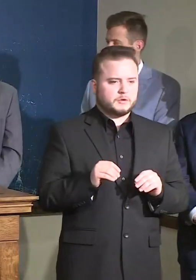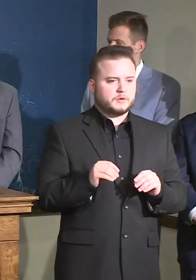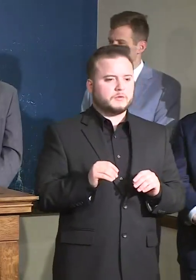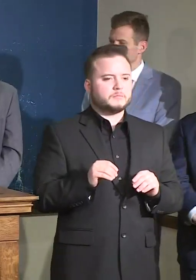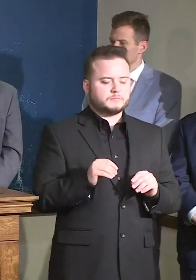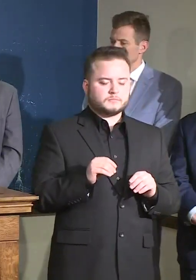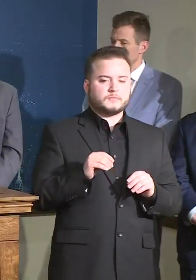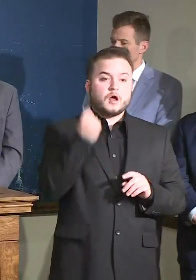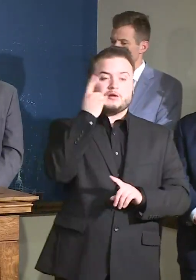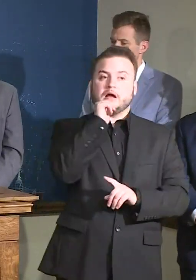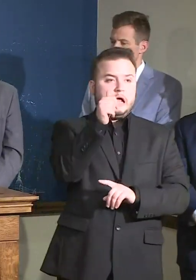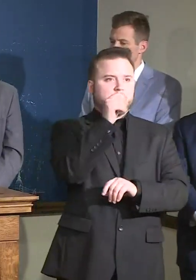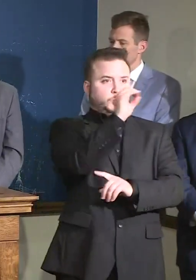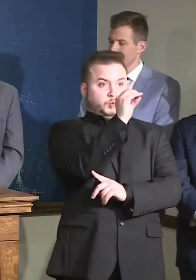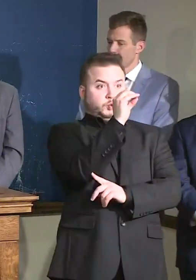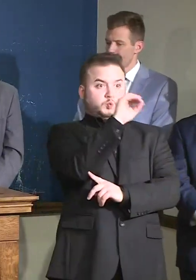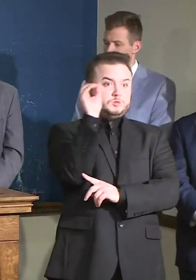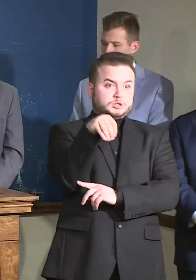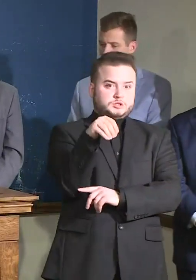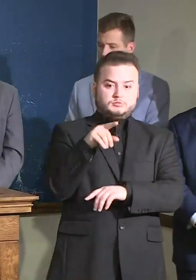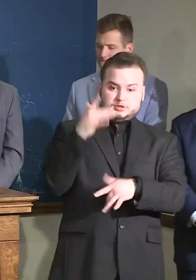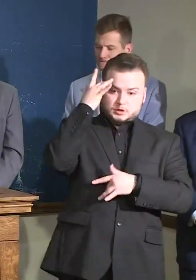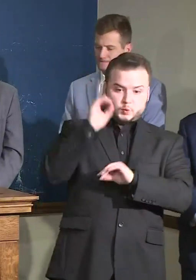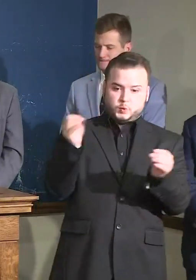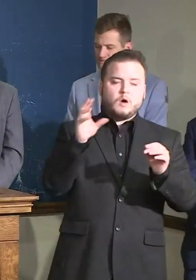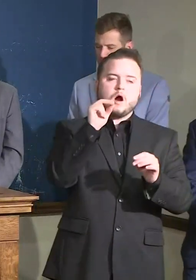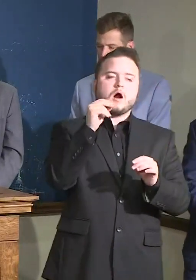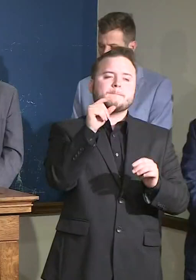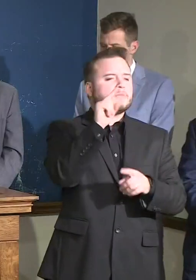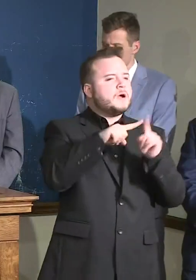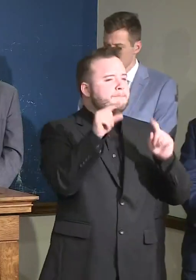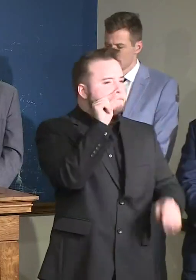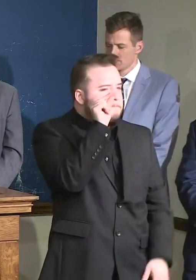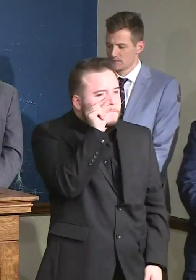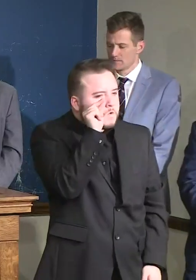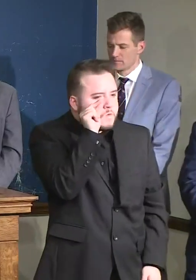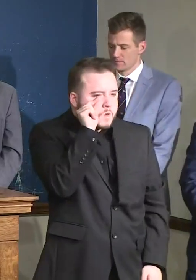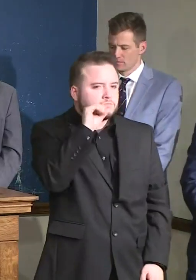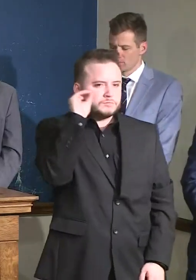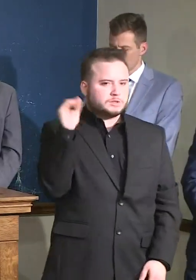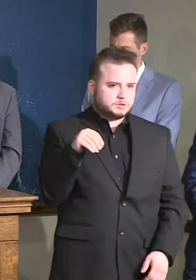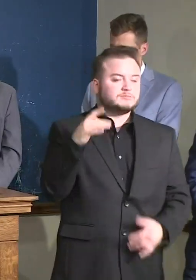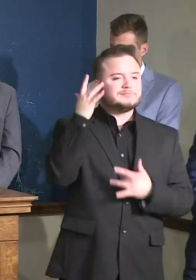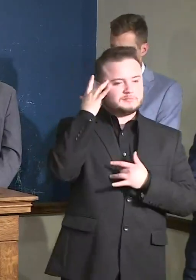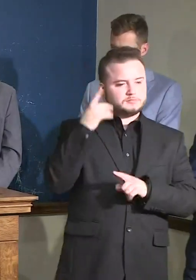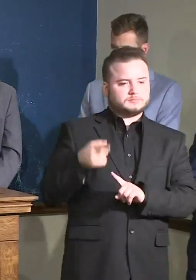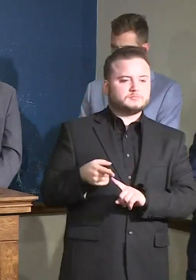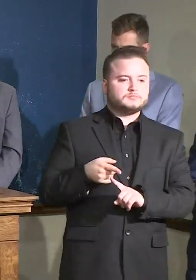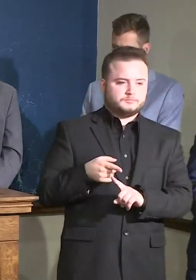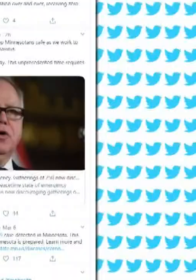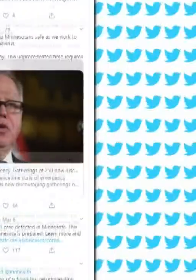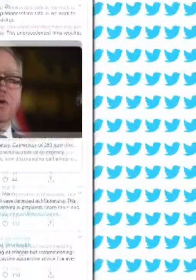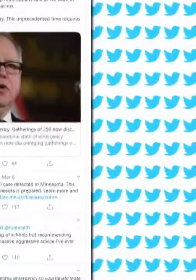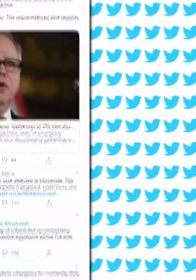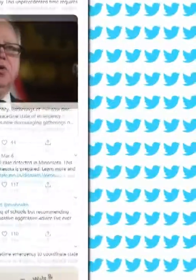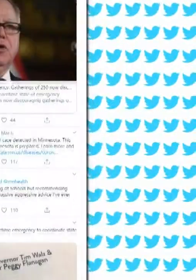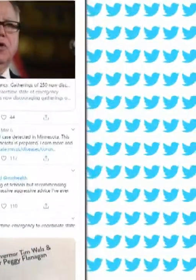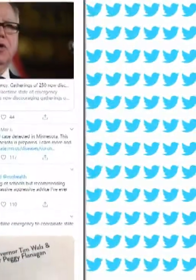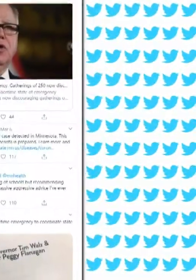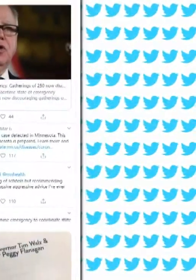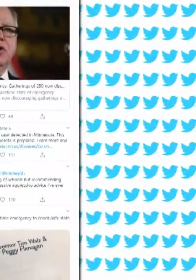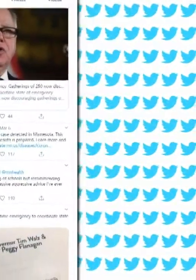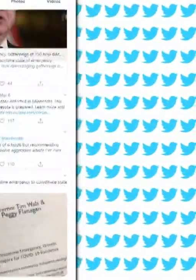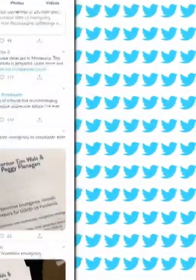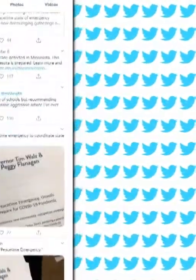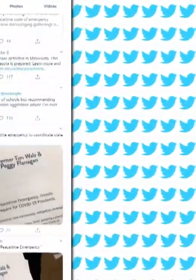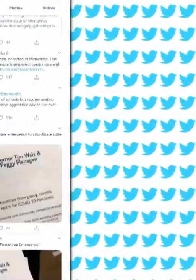school closures would not, on the face of it, be indicated as a primary strategy for reducing transmission. Governor